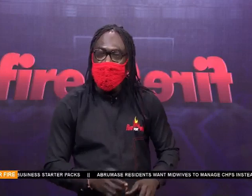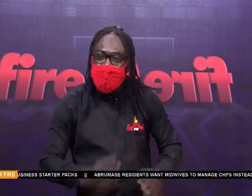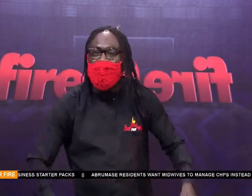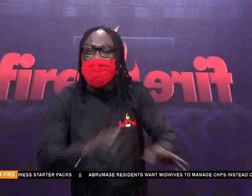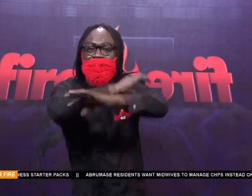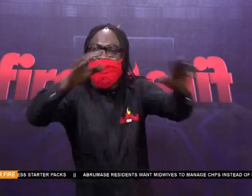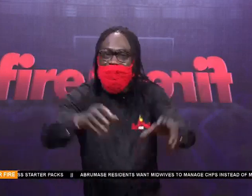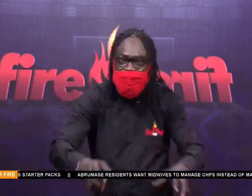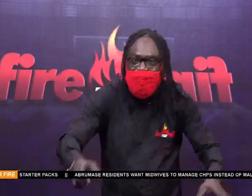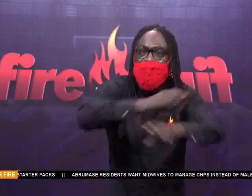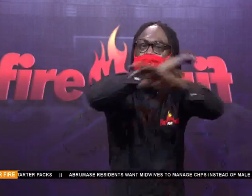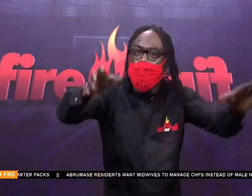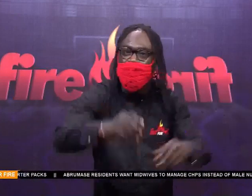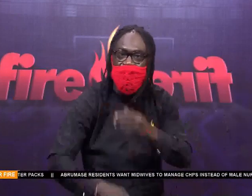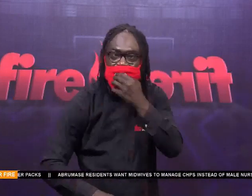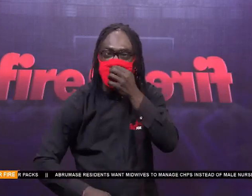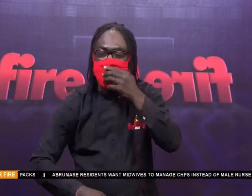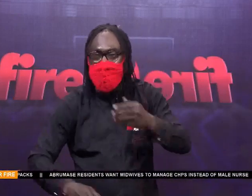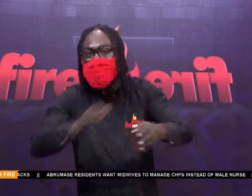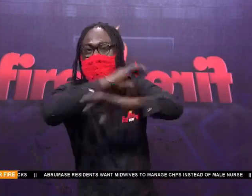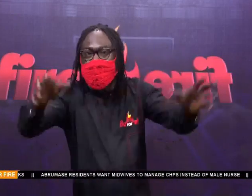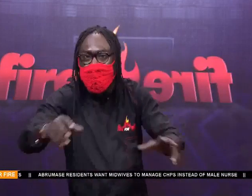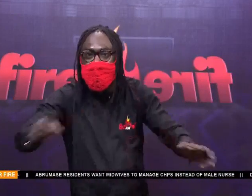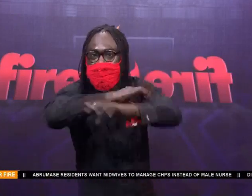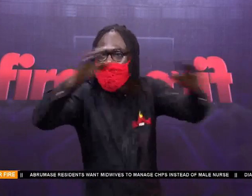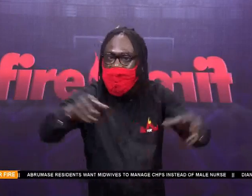He's diving like a cat, like a monkey. What combine monkey and cat?